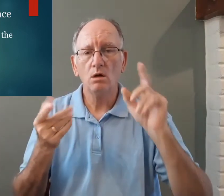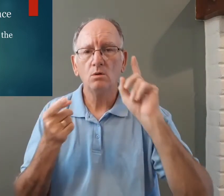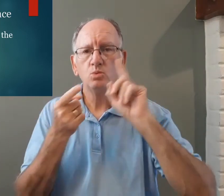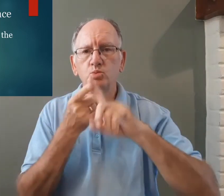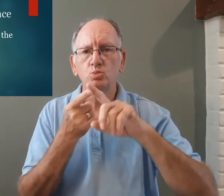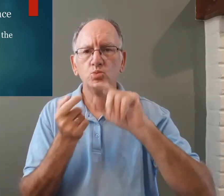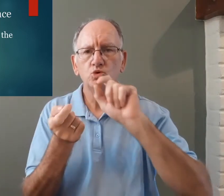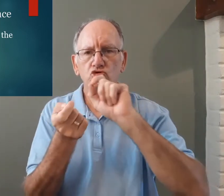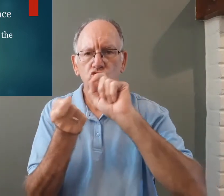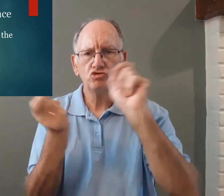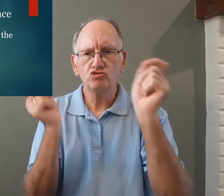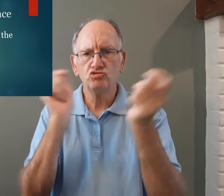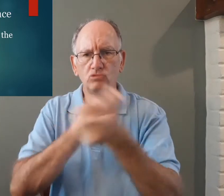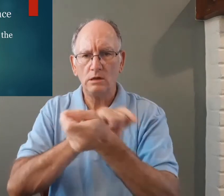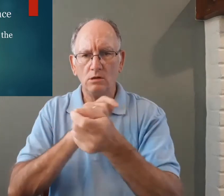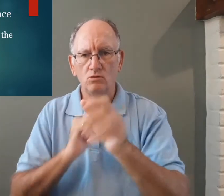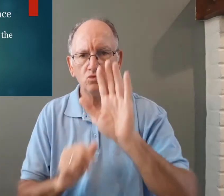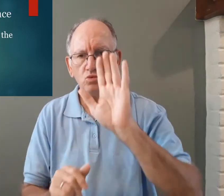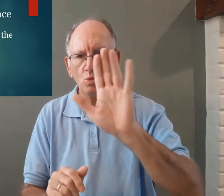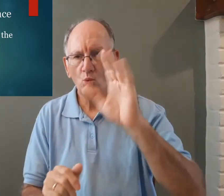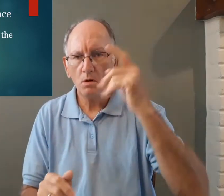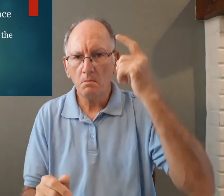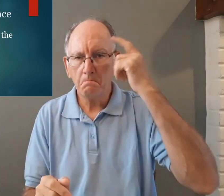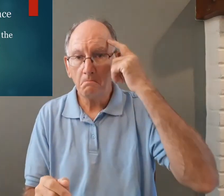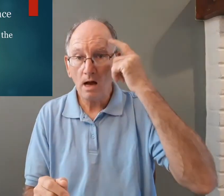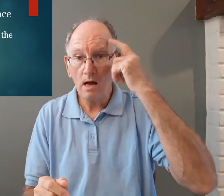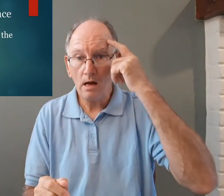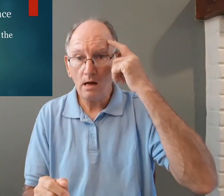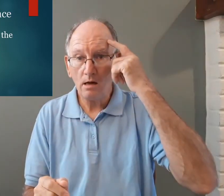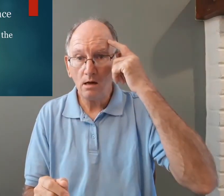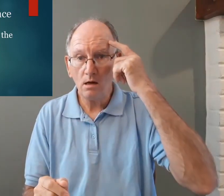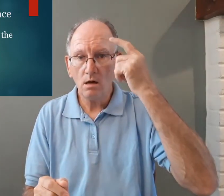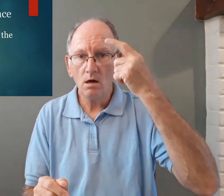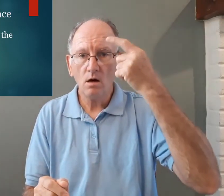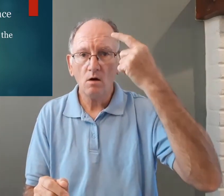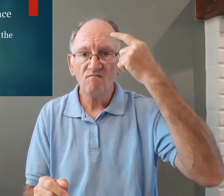or the definition means to change your mind for the better